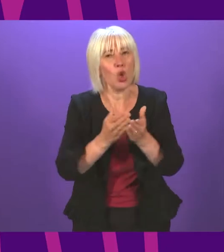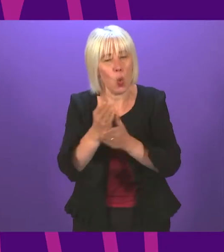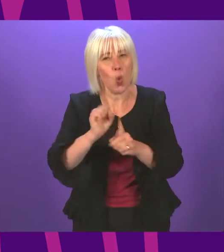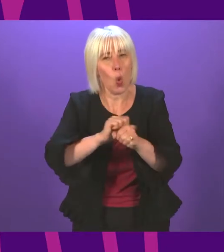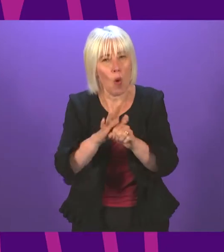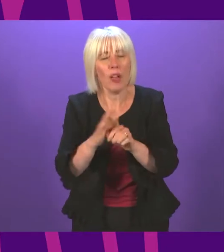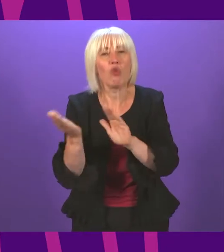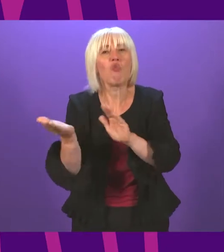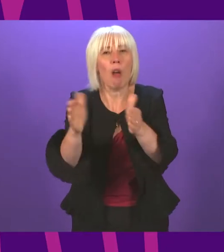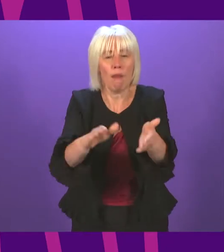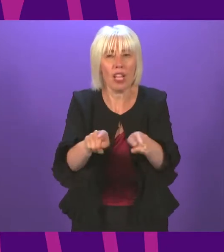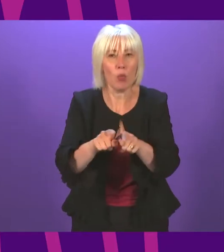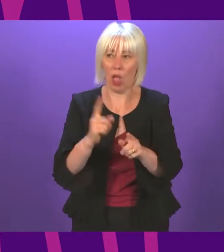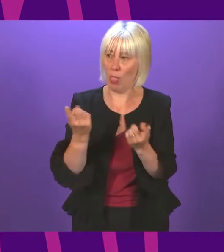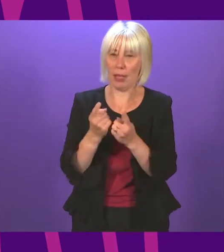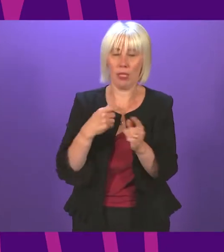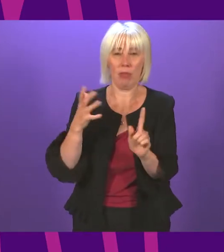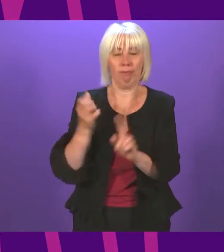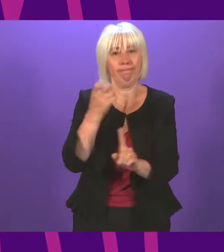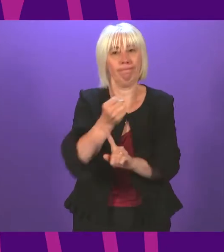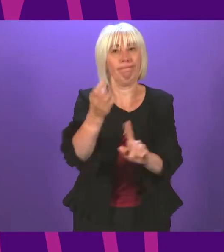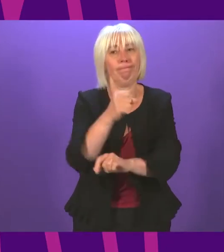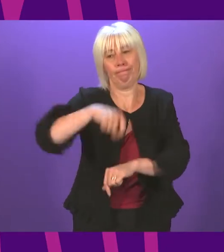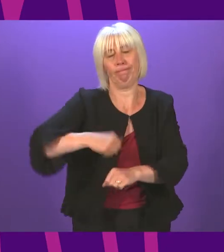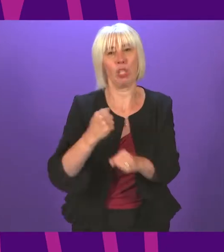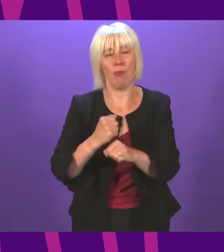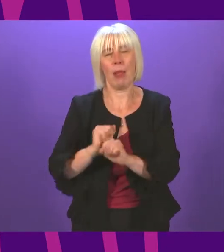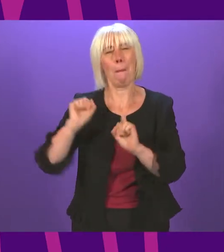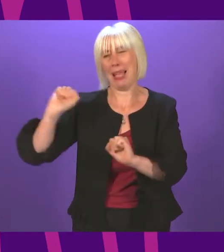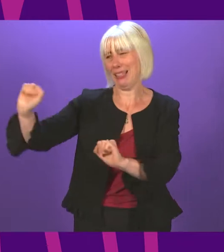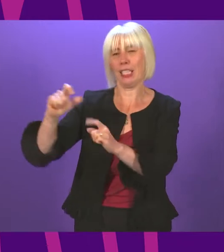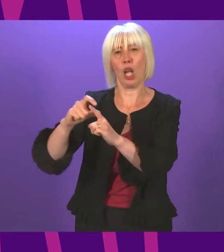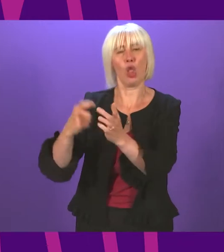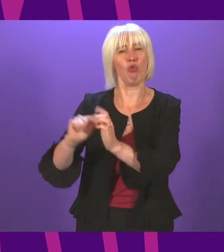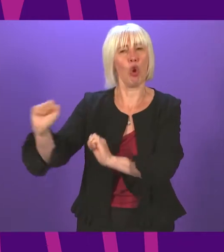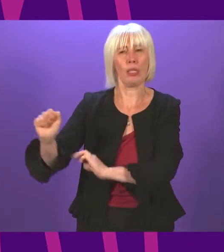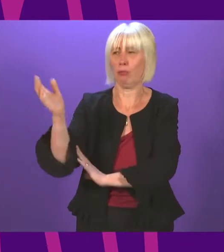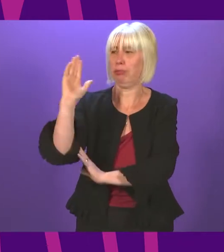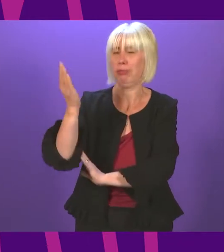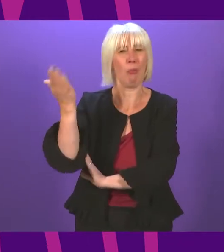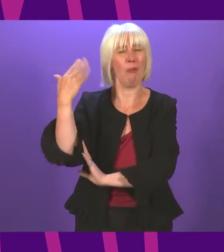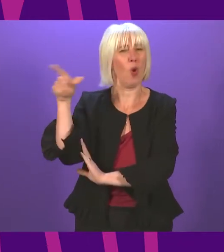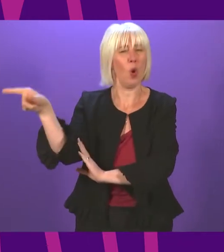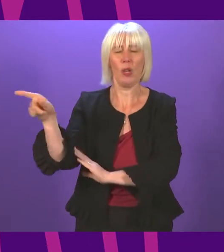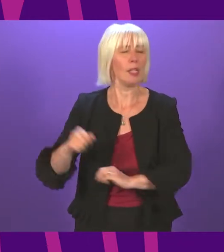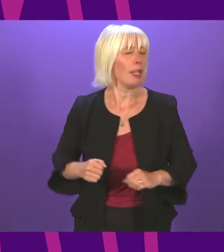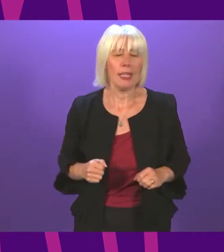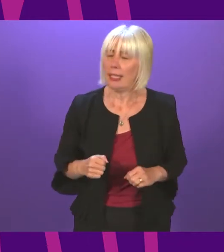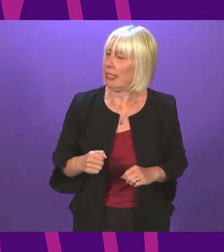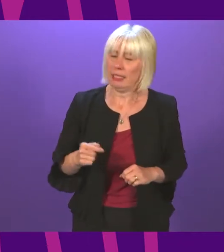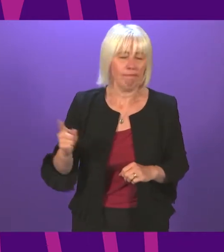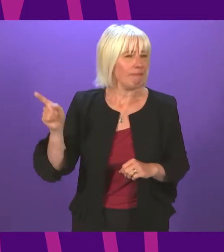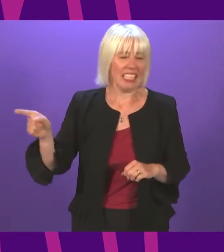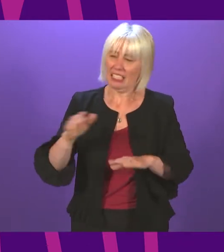accomplishments that the government has delivered but in his entire speech to Parliament earlier on today Douglas Ross made